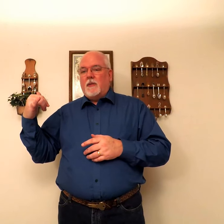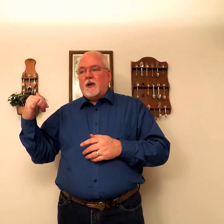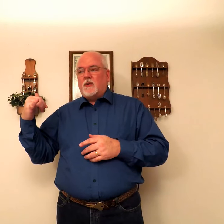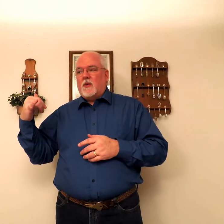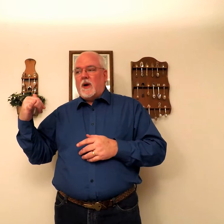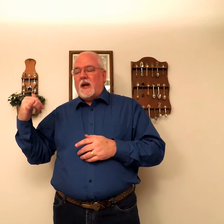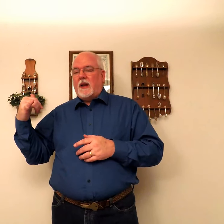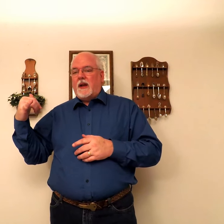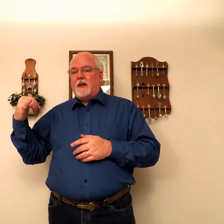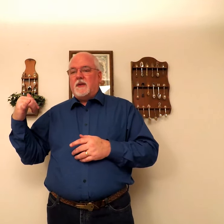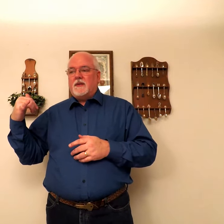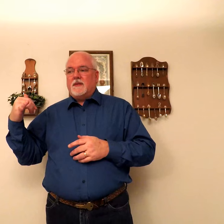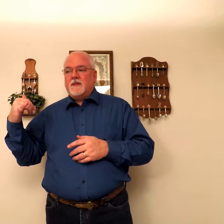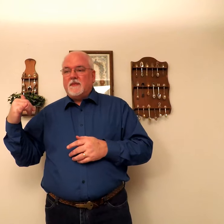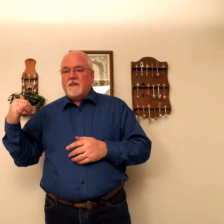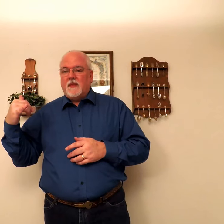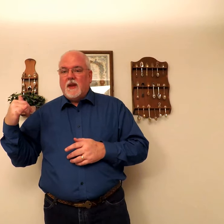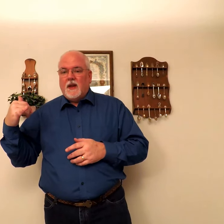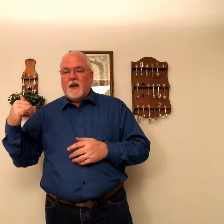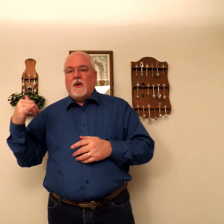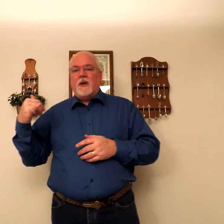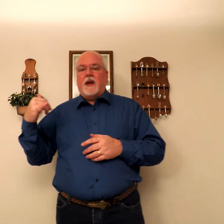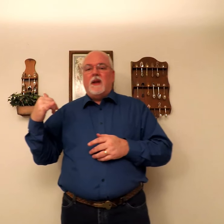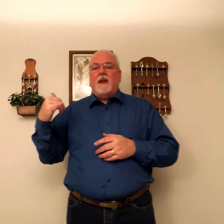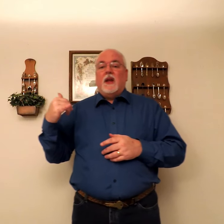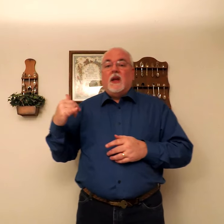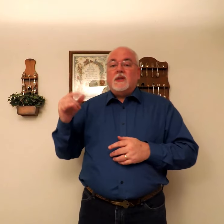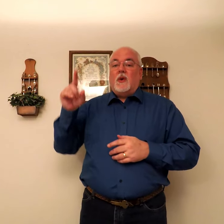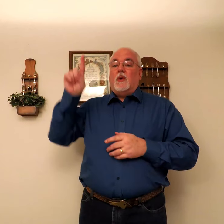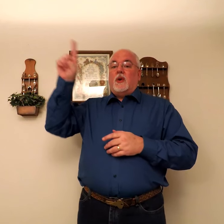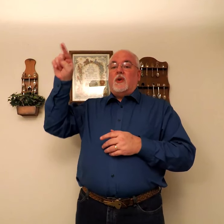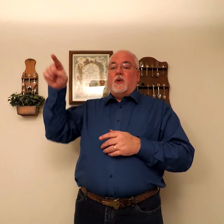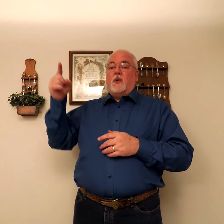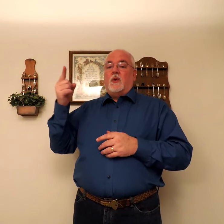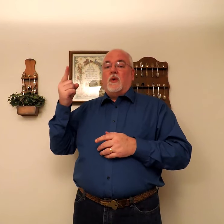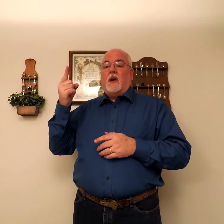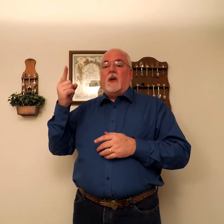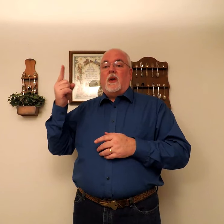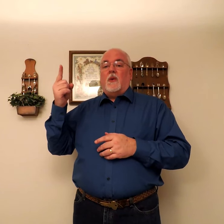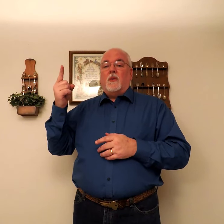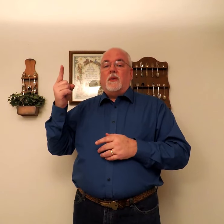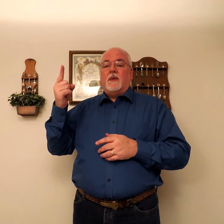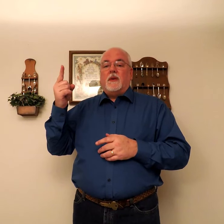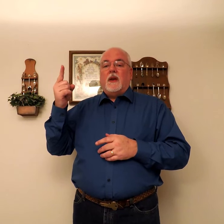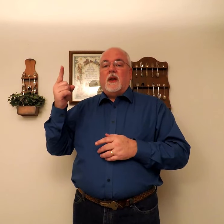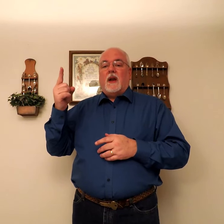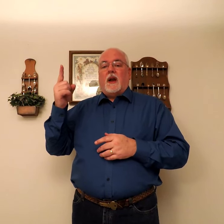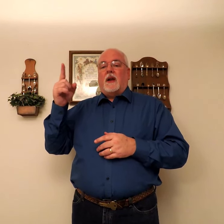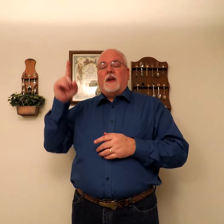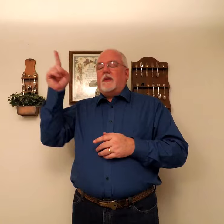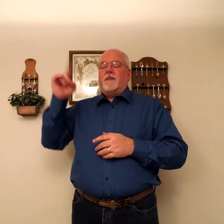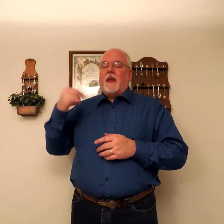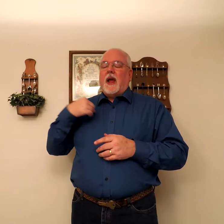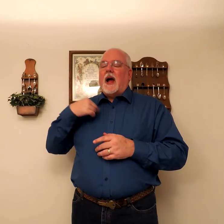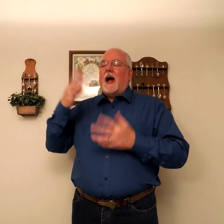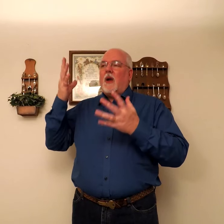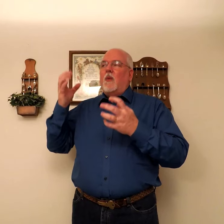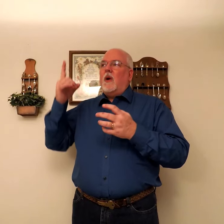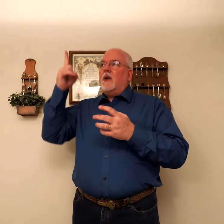come out into a wide hand. Okay. So. You alone. I. I want